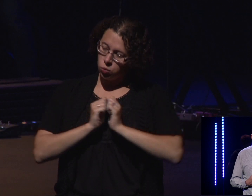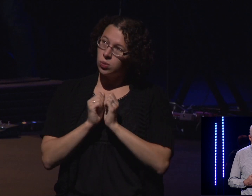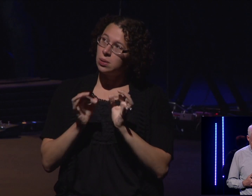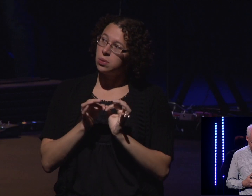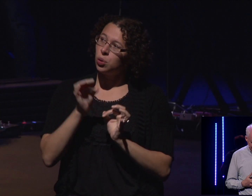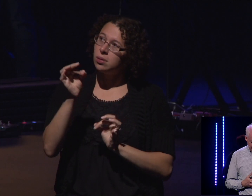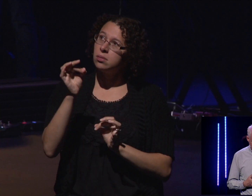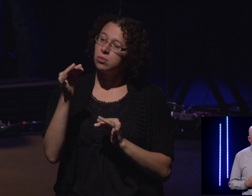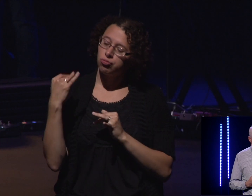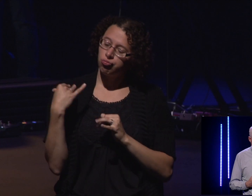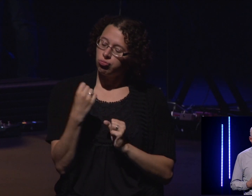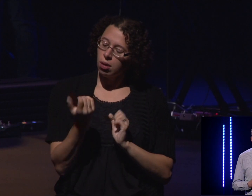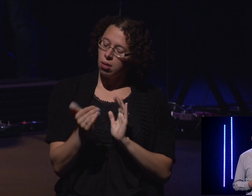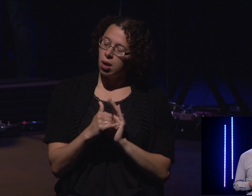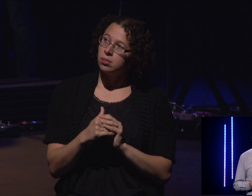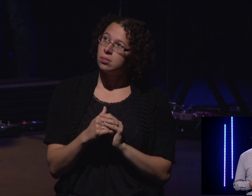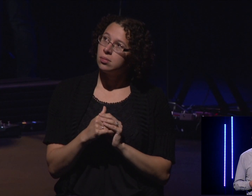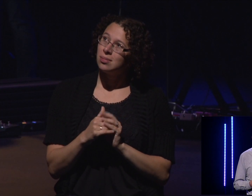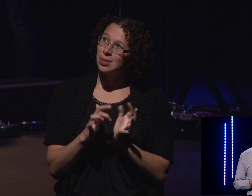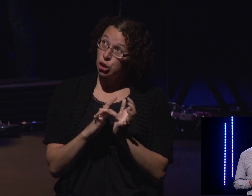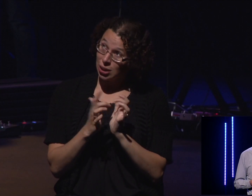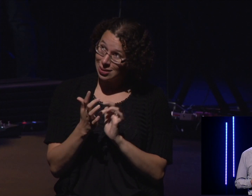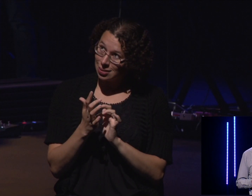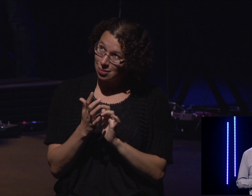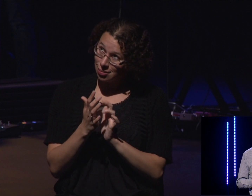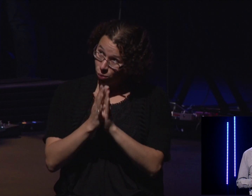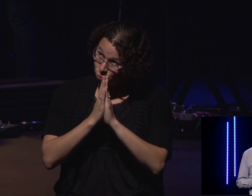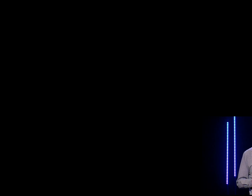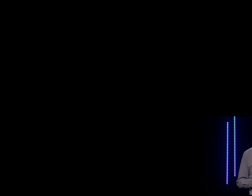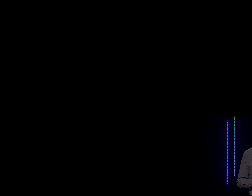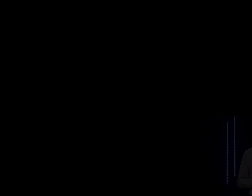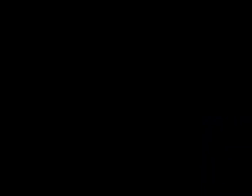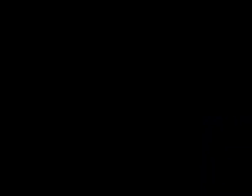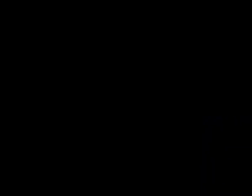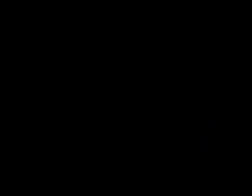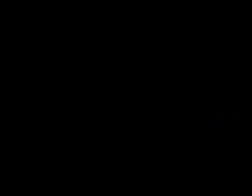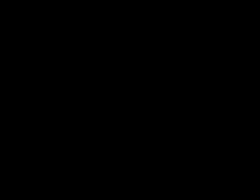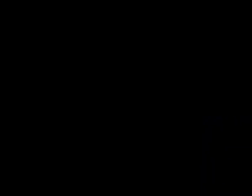strength today. And it's in Jesus we pray. Amen.